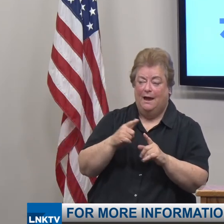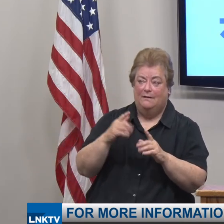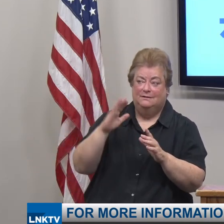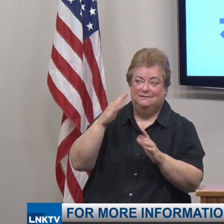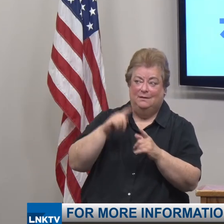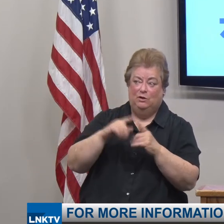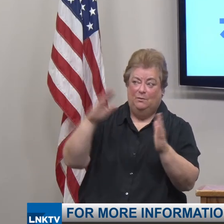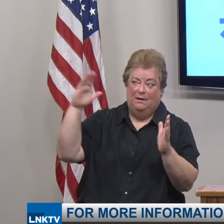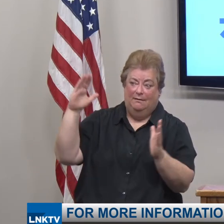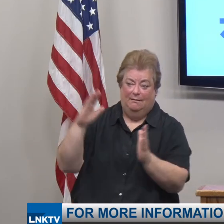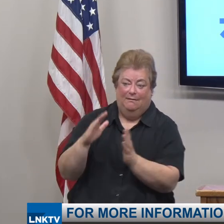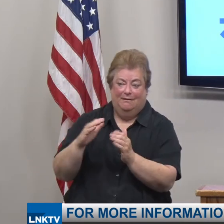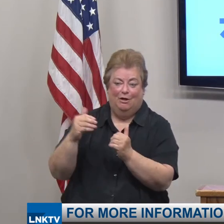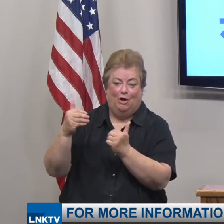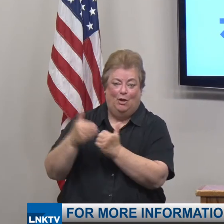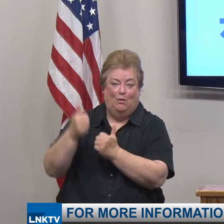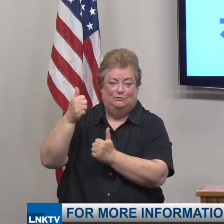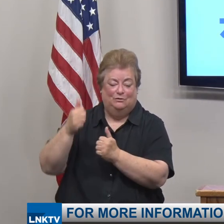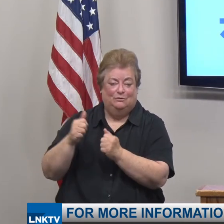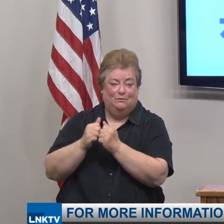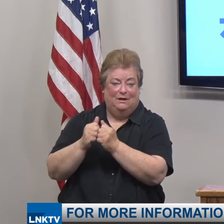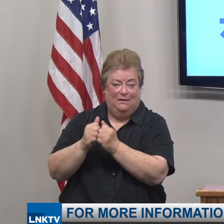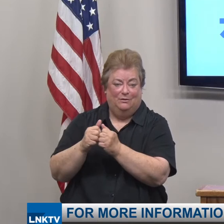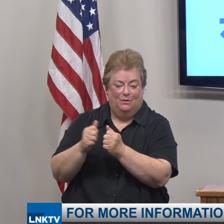phase four that he had implemented in the past.